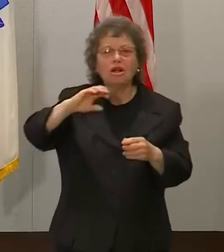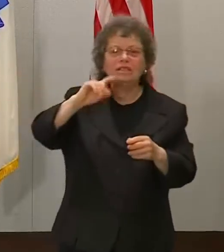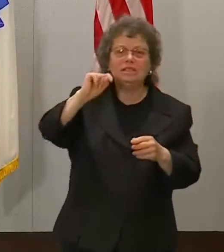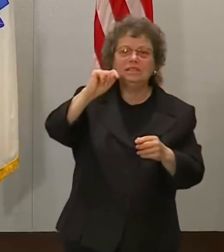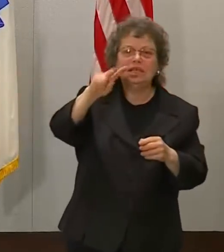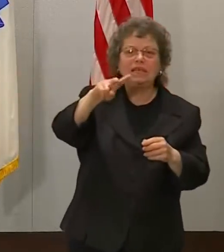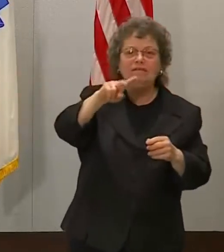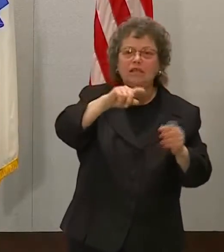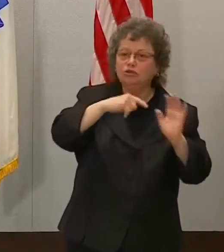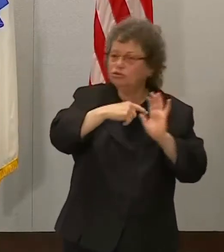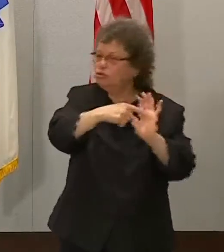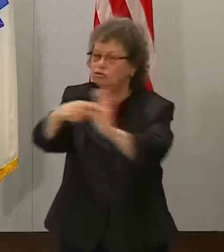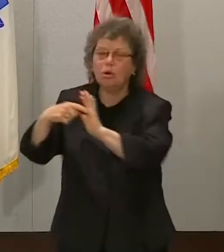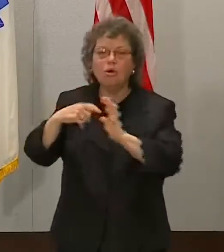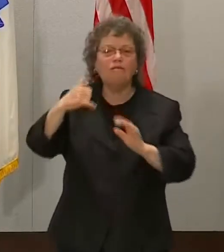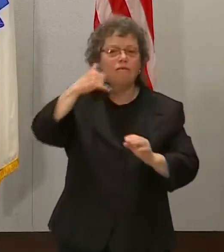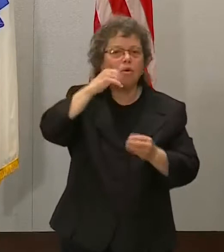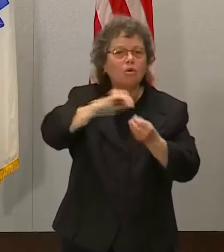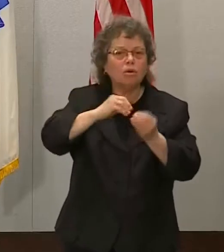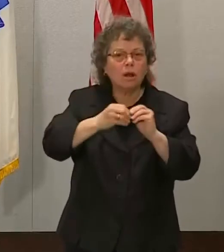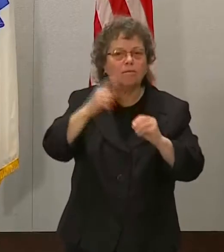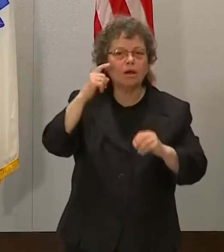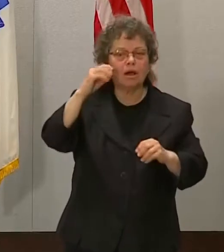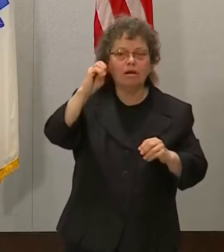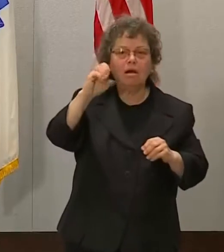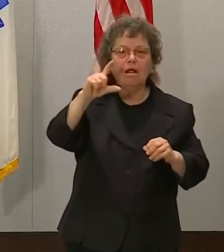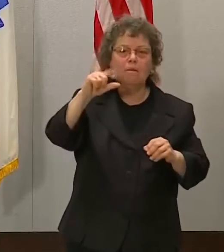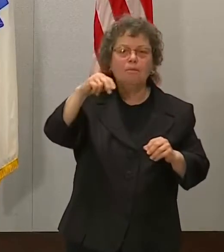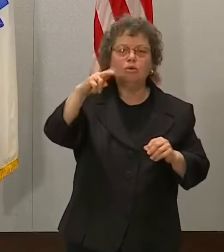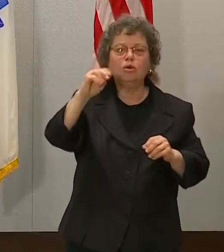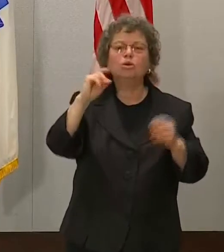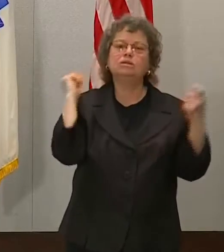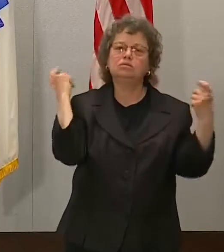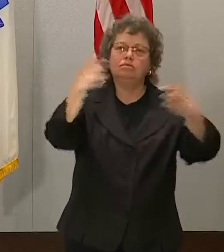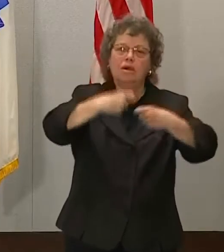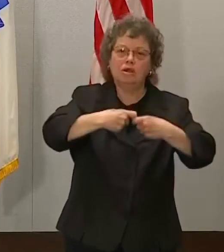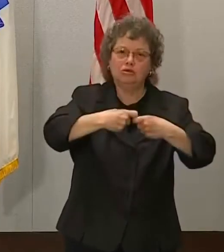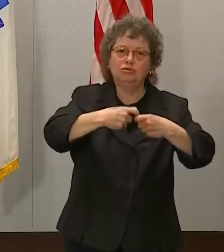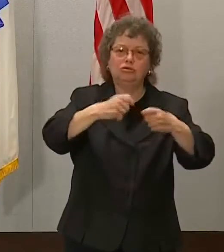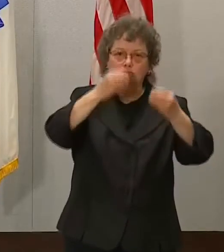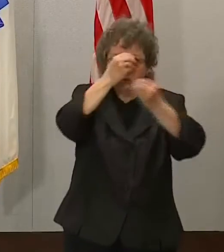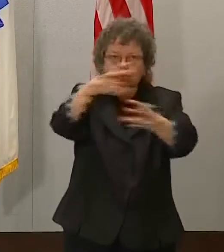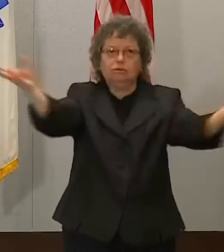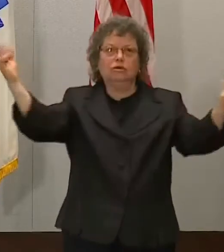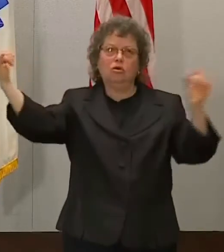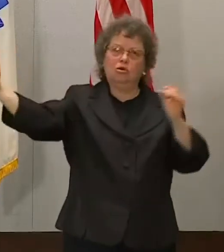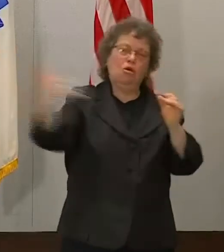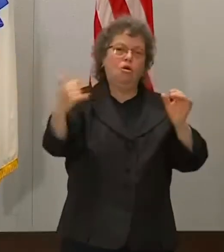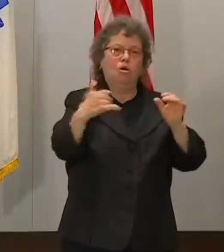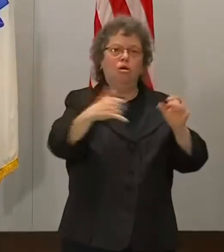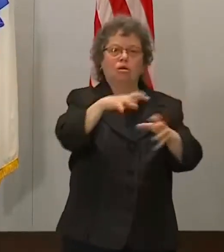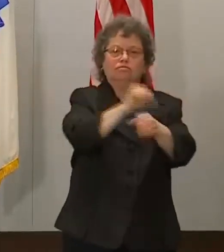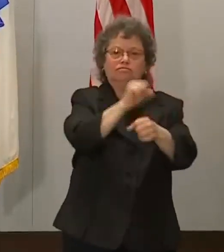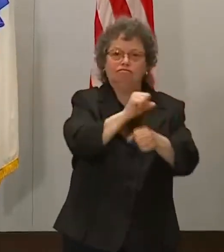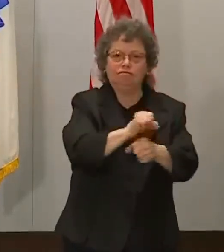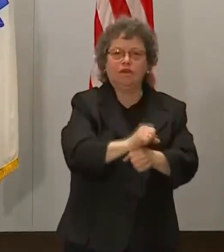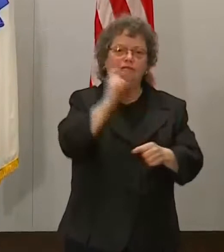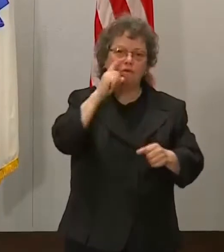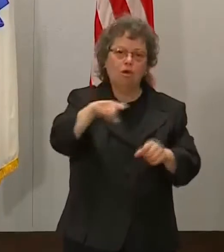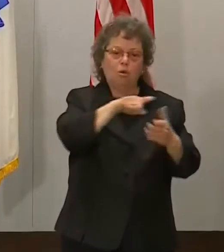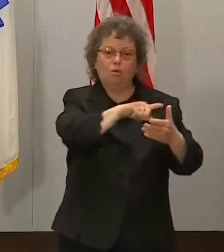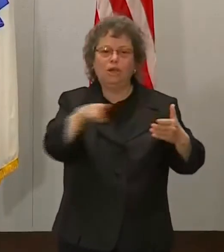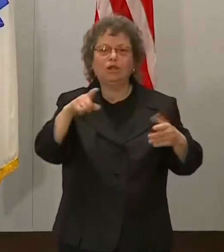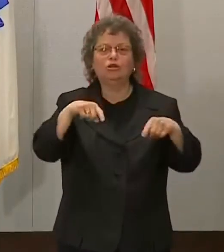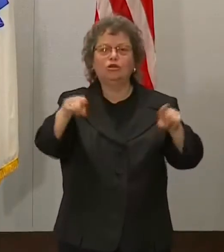asking all our colleagues in the media, like Telemundo, to help us with that. So there are definitely challenges that we're obviously addressing.